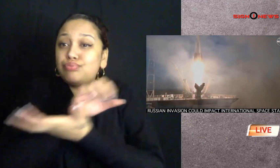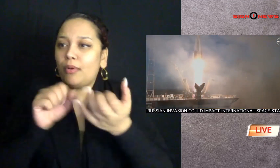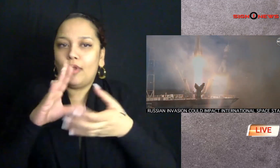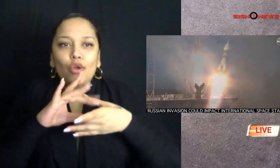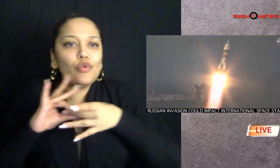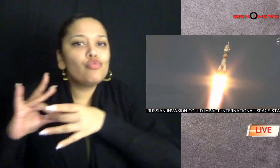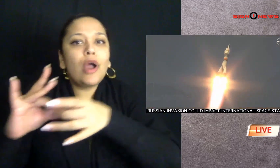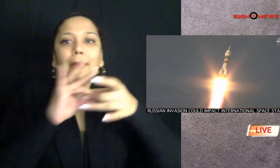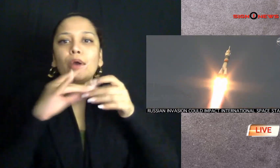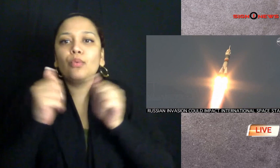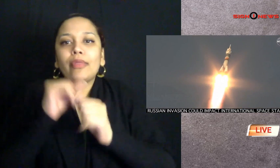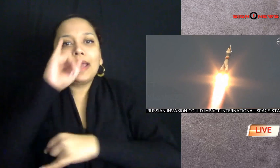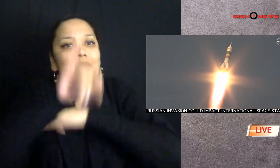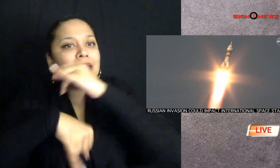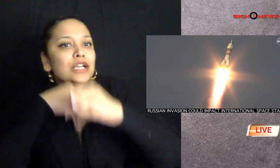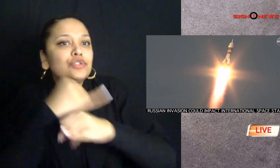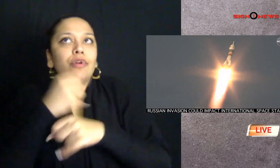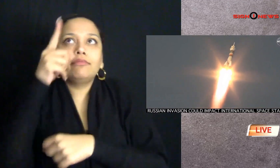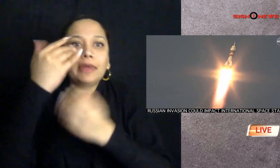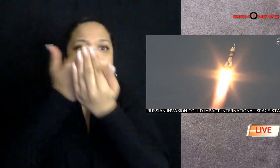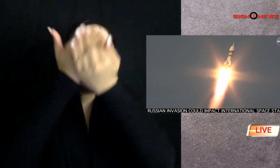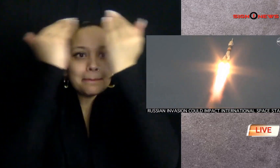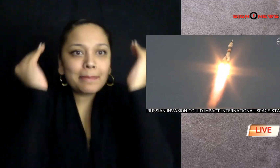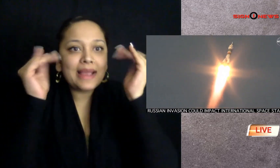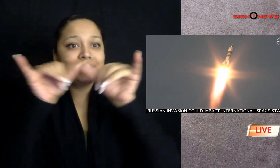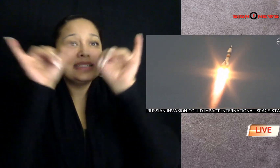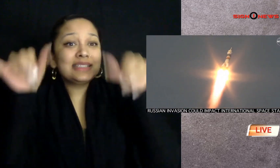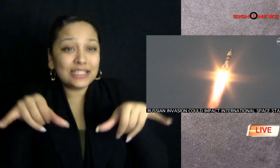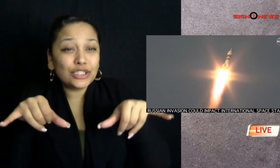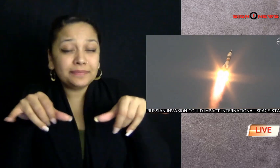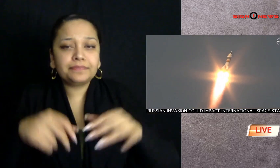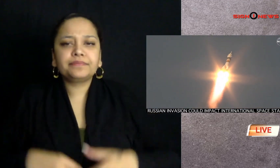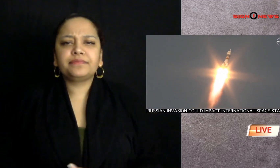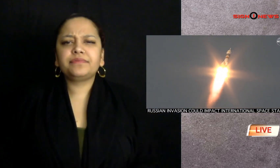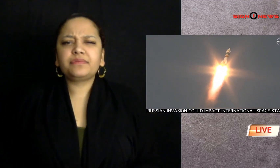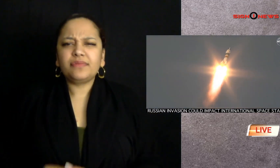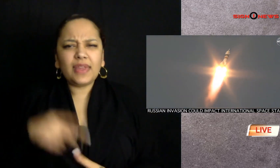could destroy cooperation on the international space station